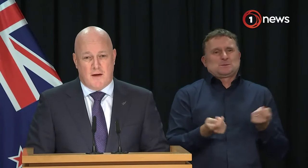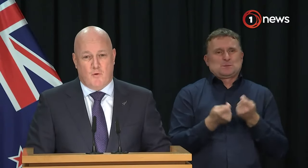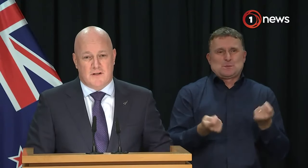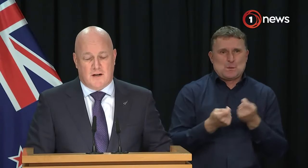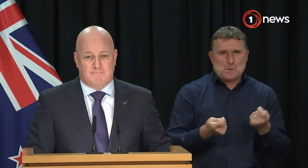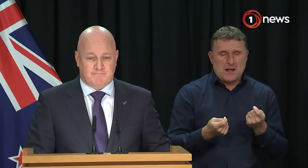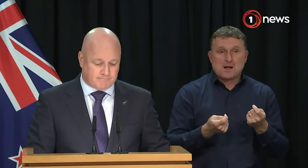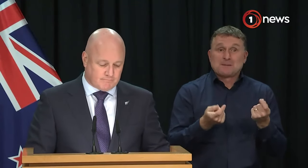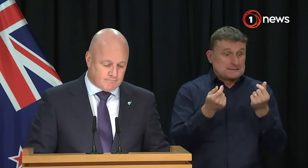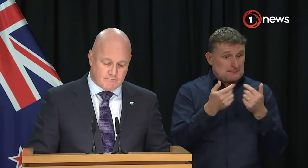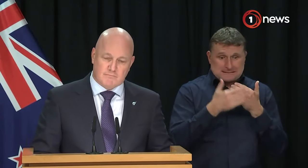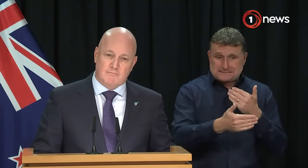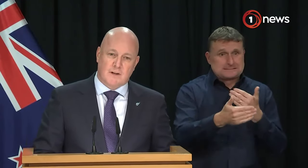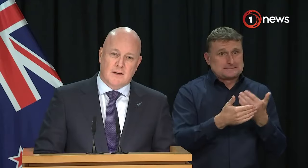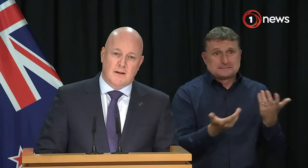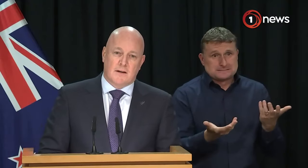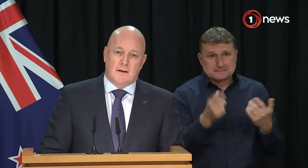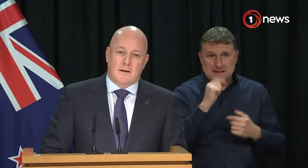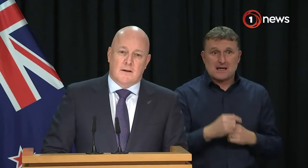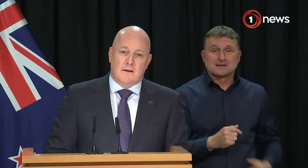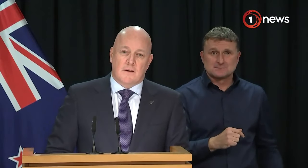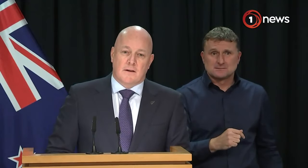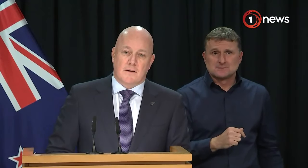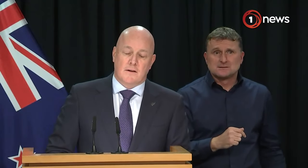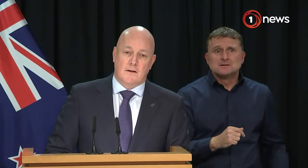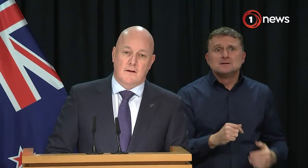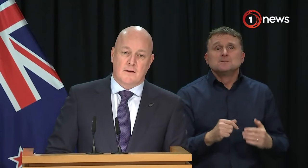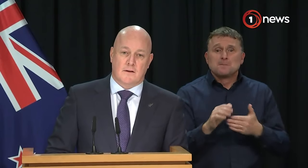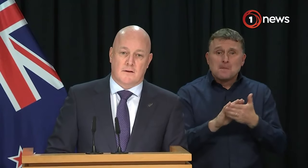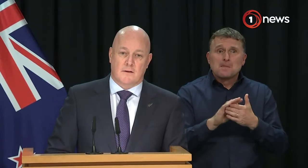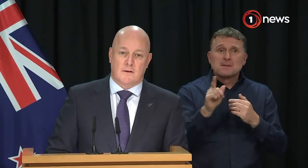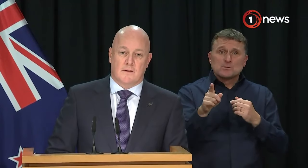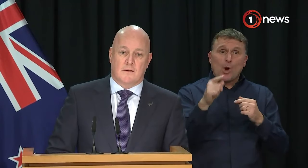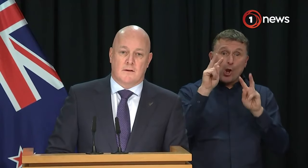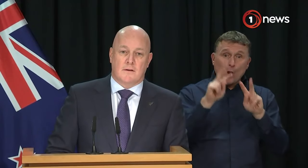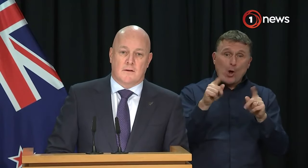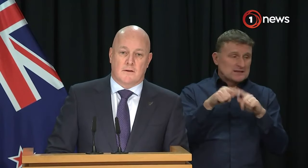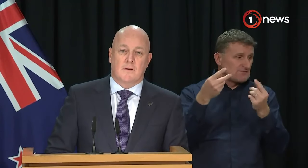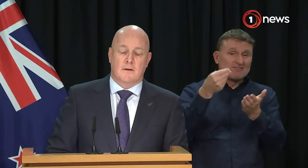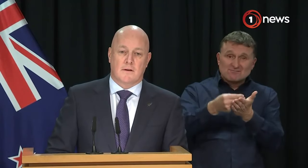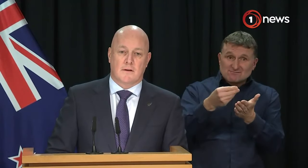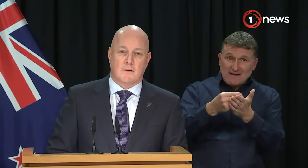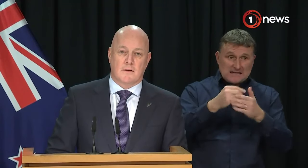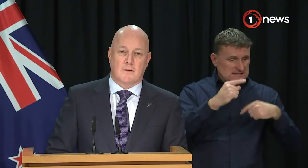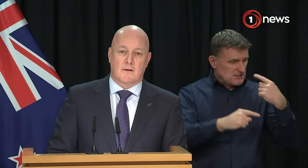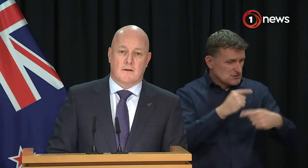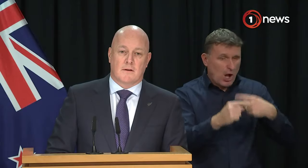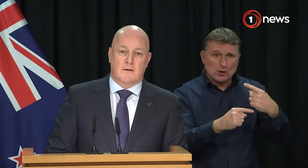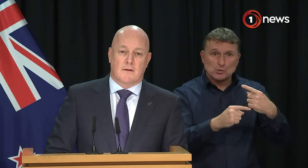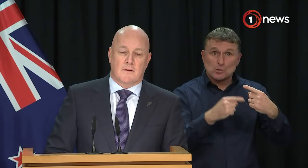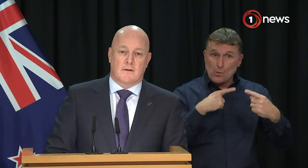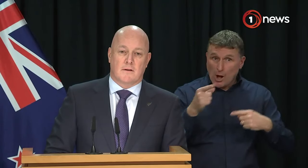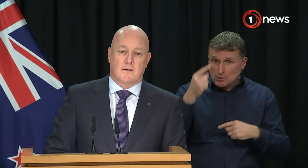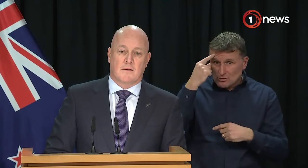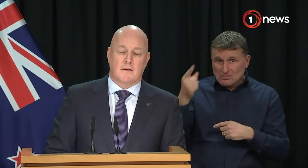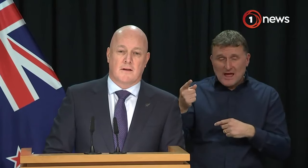no money beyond that point in time. Is there scope for you and your government to look at these funding cycles? Because you're making it very political by